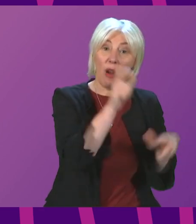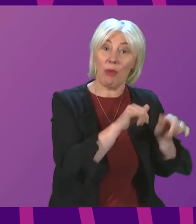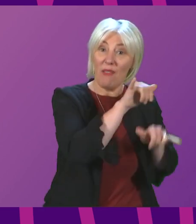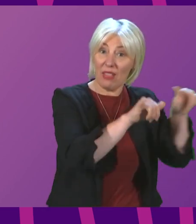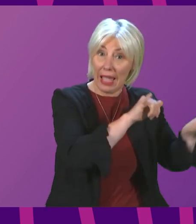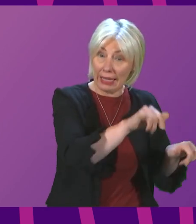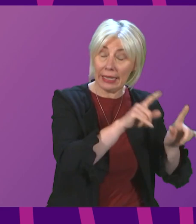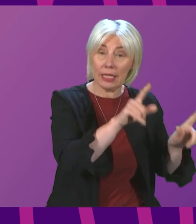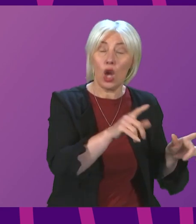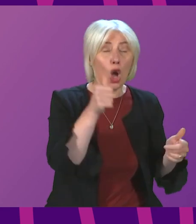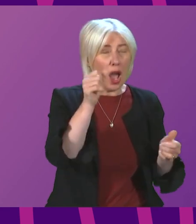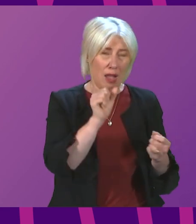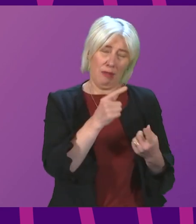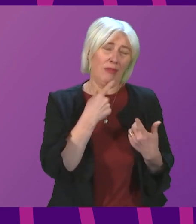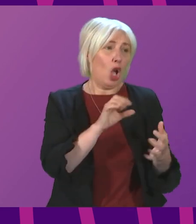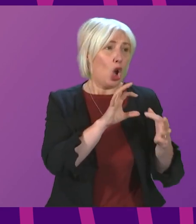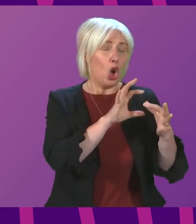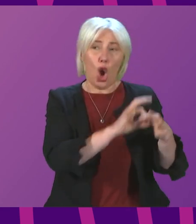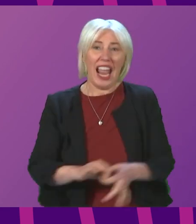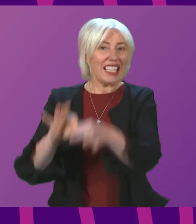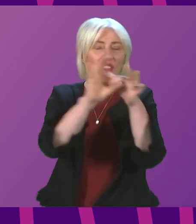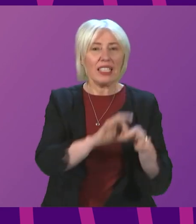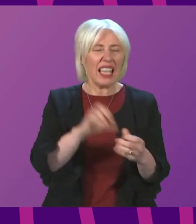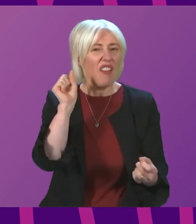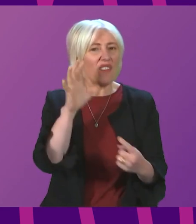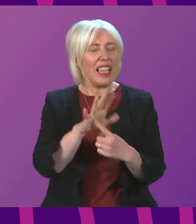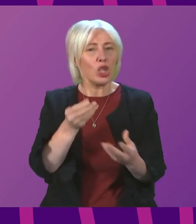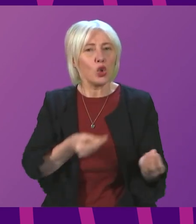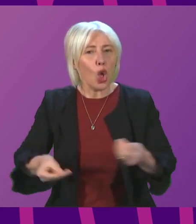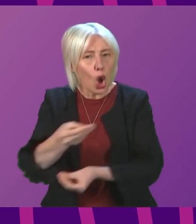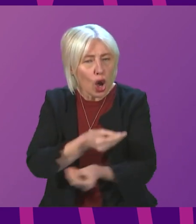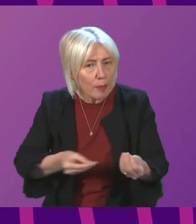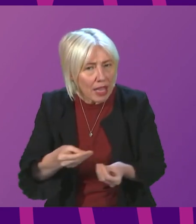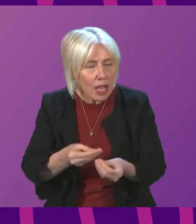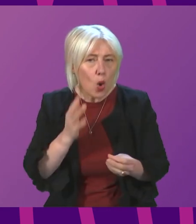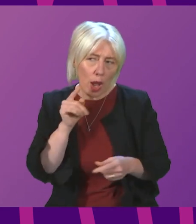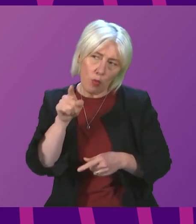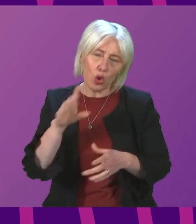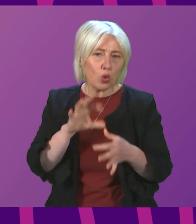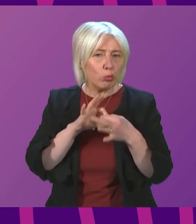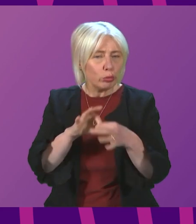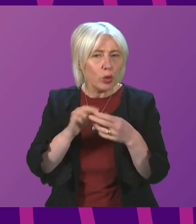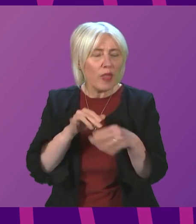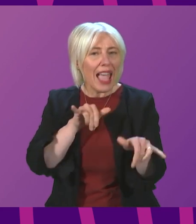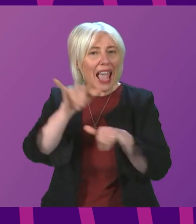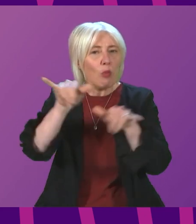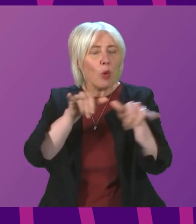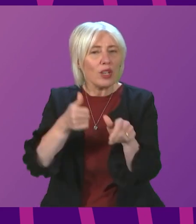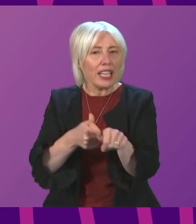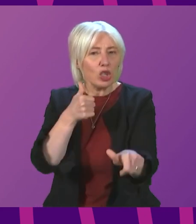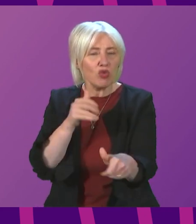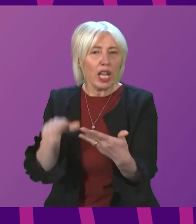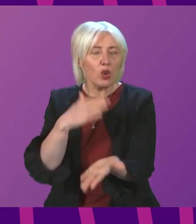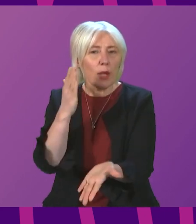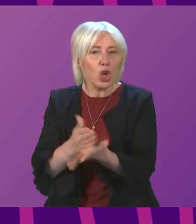is vital for our economy? I wonder if she can tell me when she plans to engage with our airport industry to ensure that Scotland